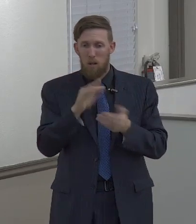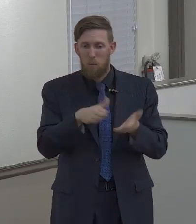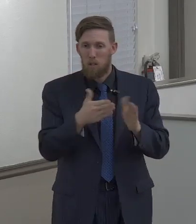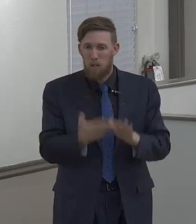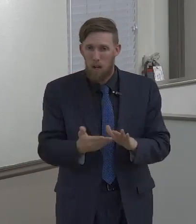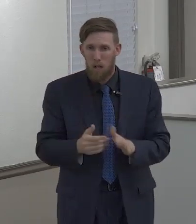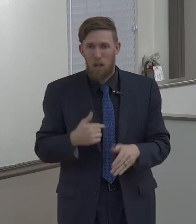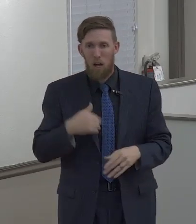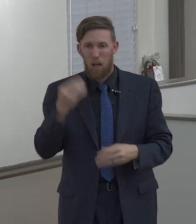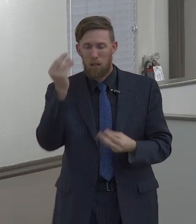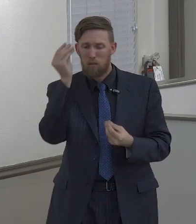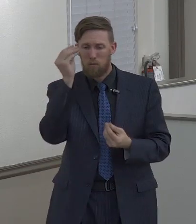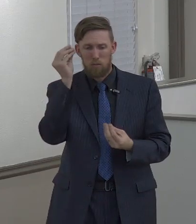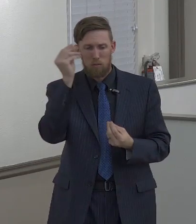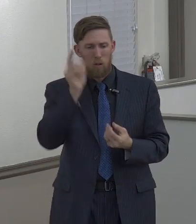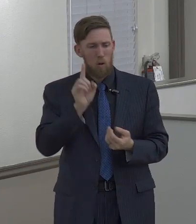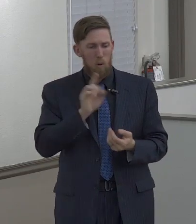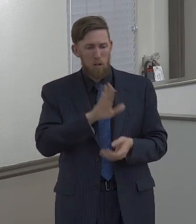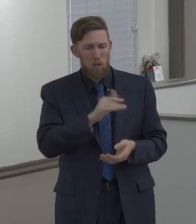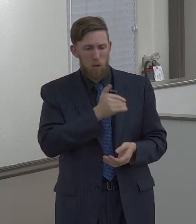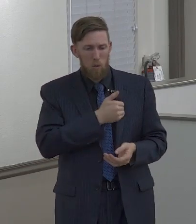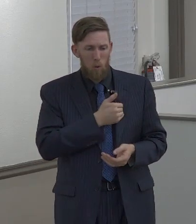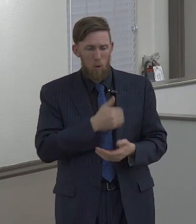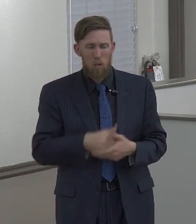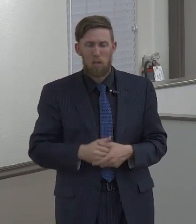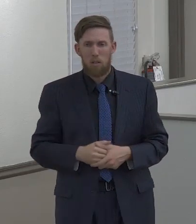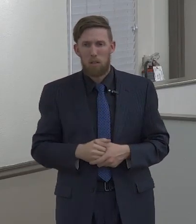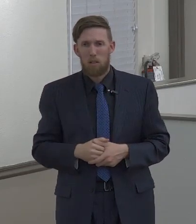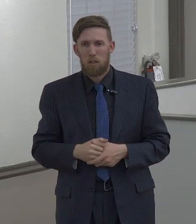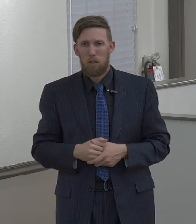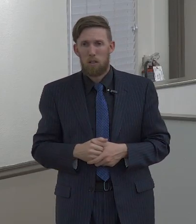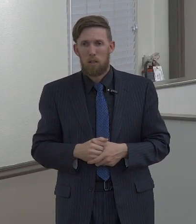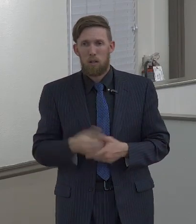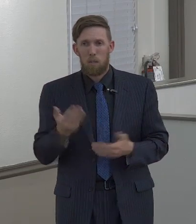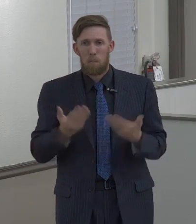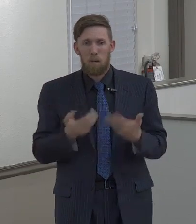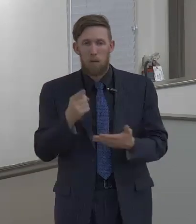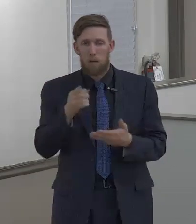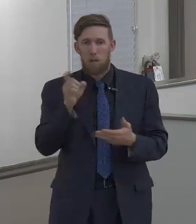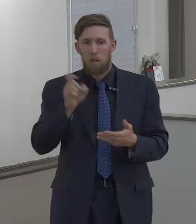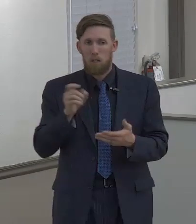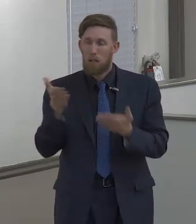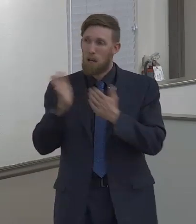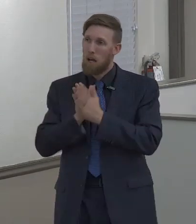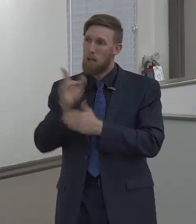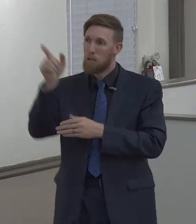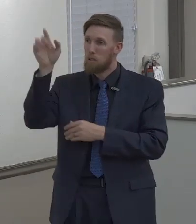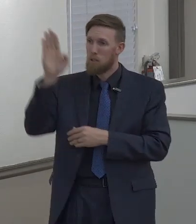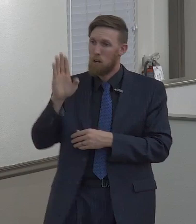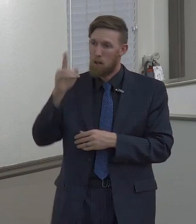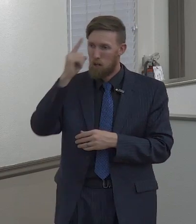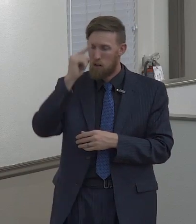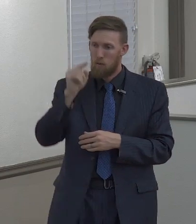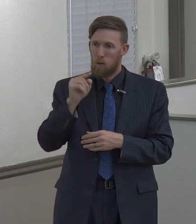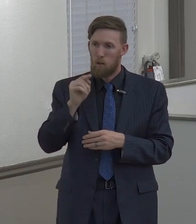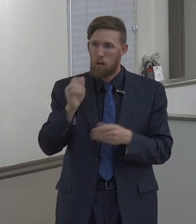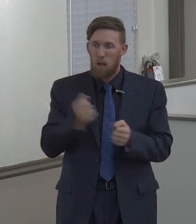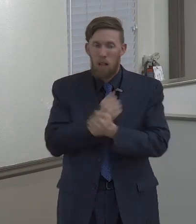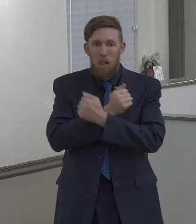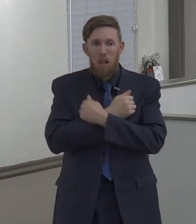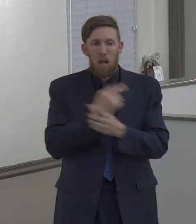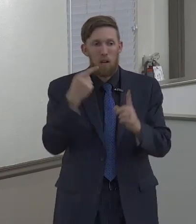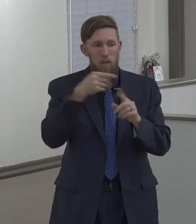where'd they go maybe you need to ask God for a love for lost people tonight that there's just not much